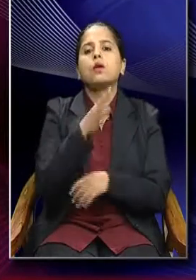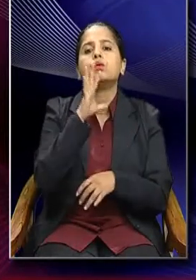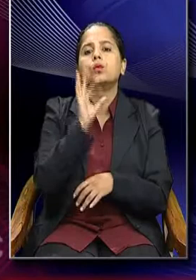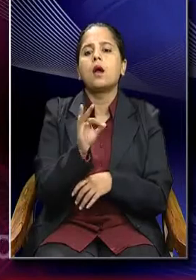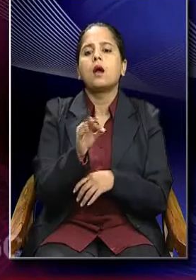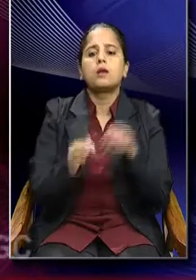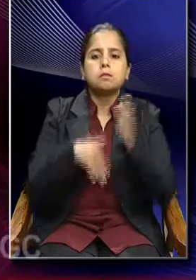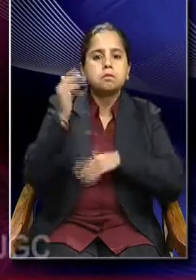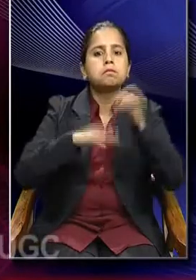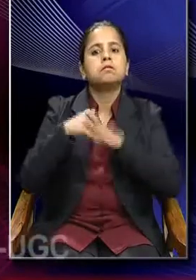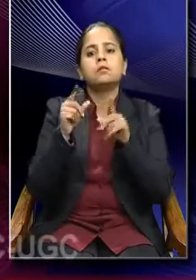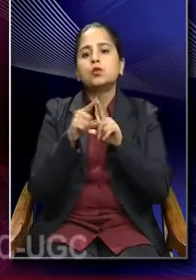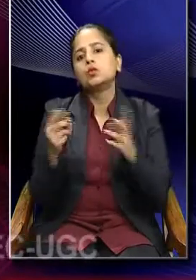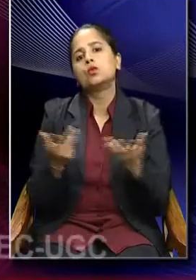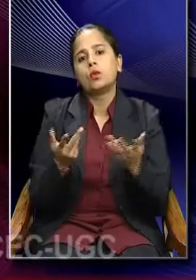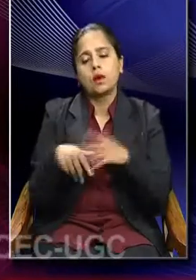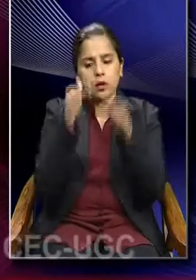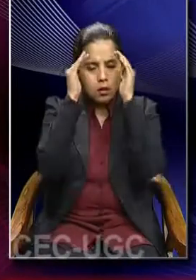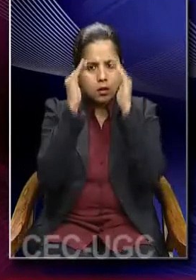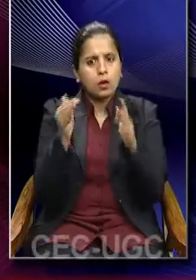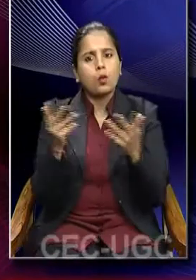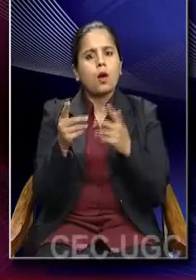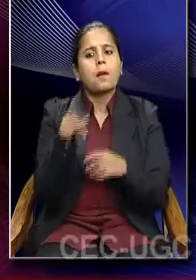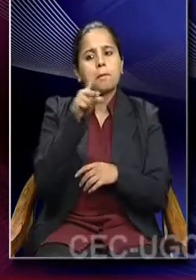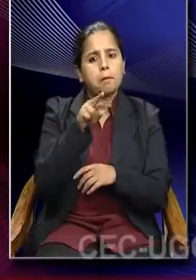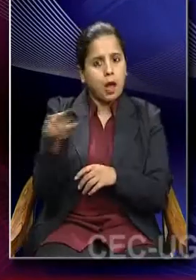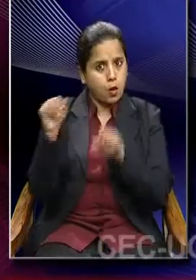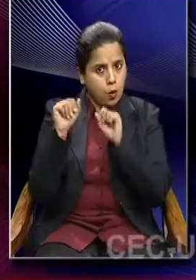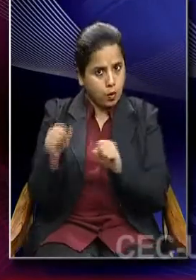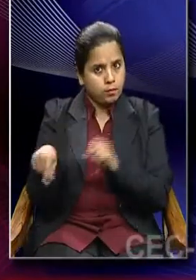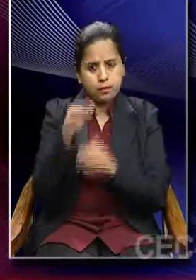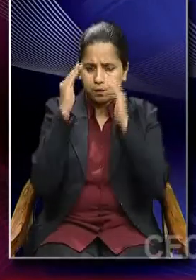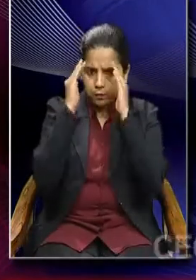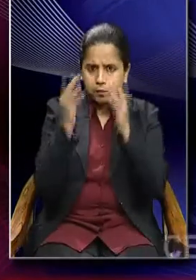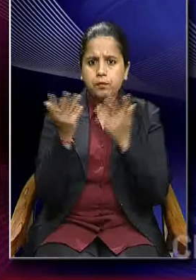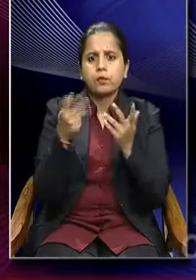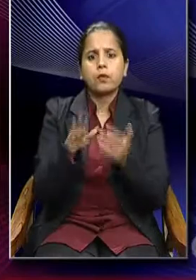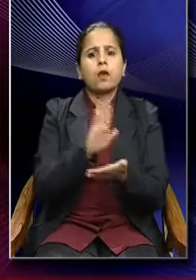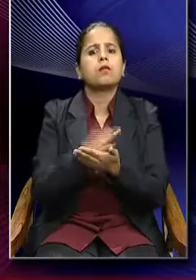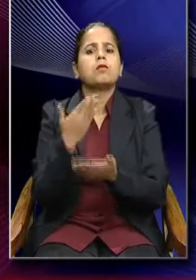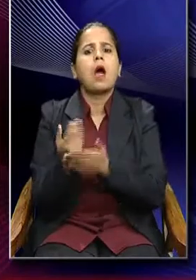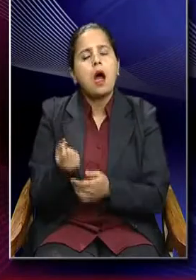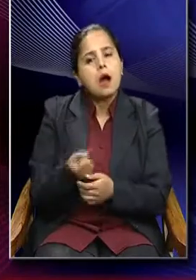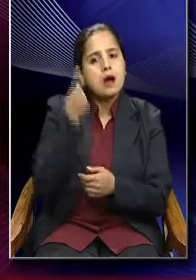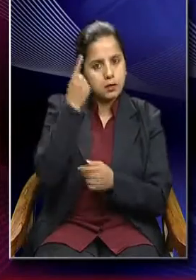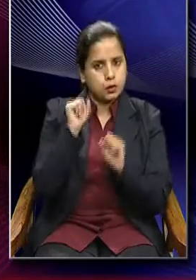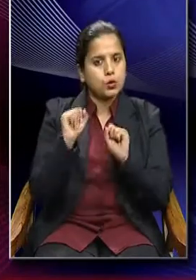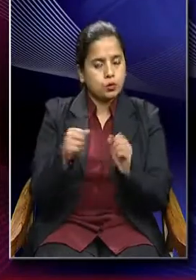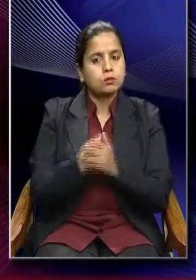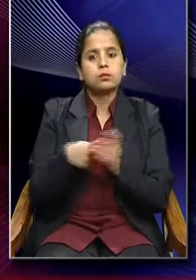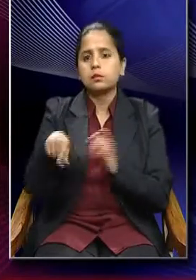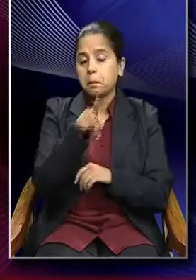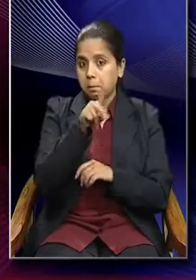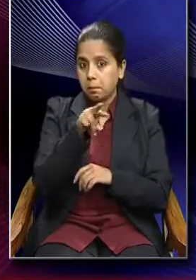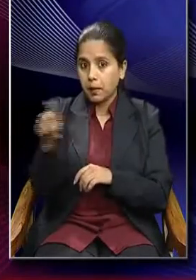constructed. The emphasis is on meaning. The emphasis is on interpretative understanding. And these